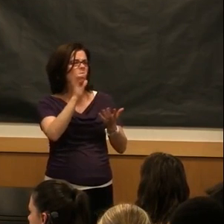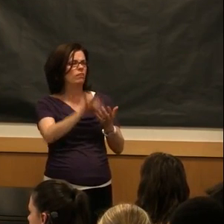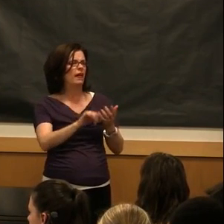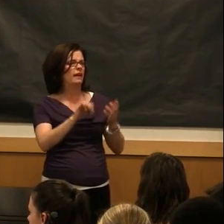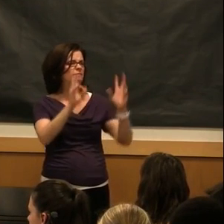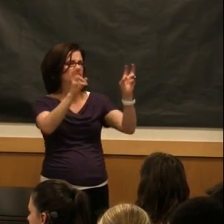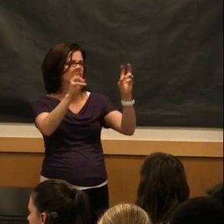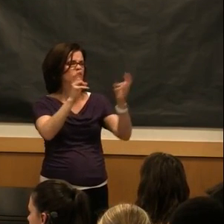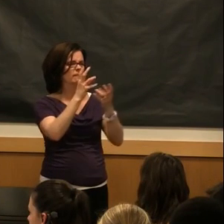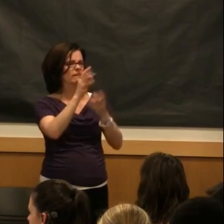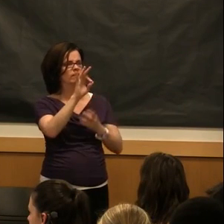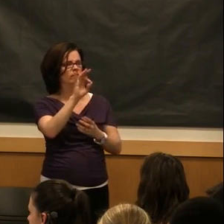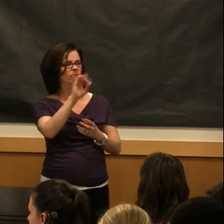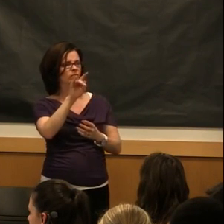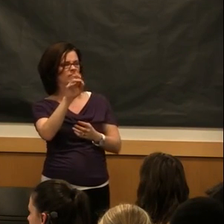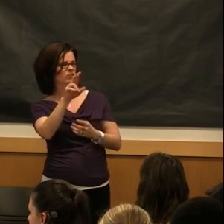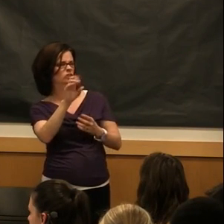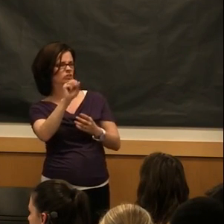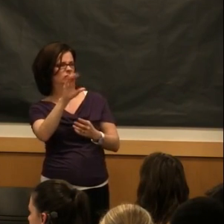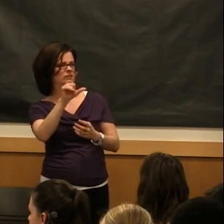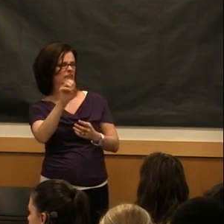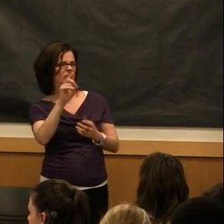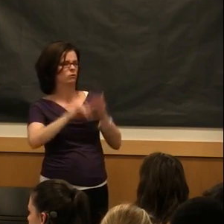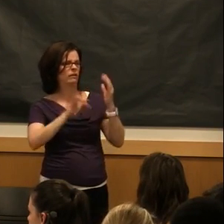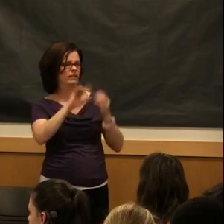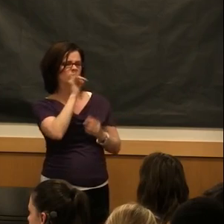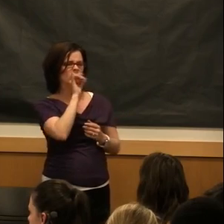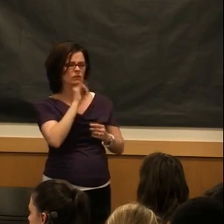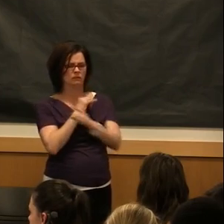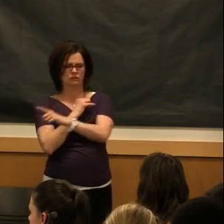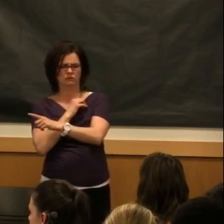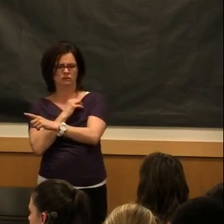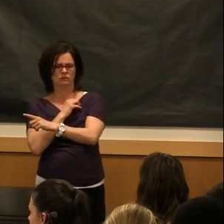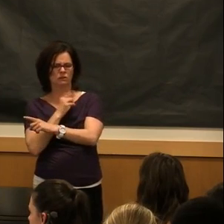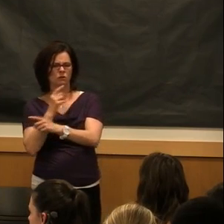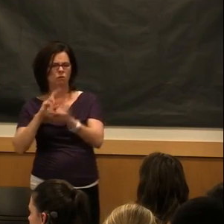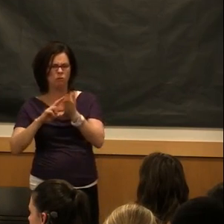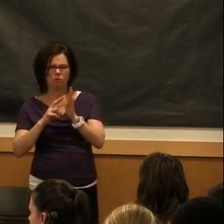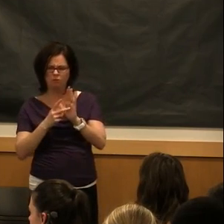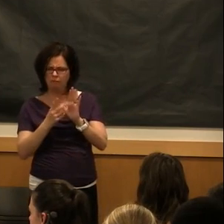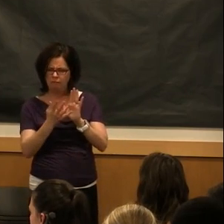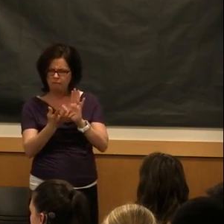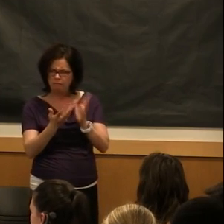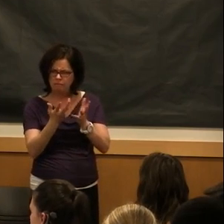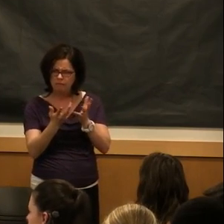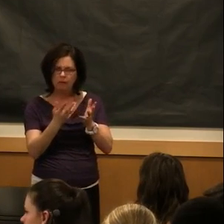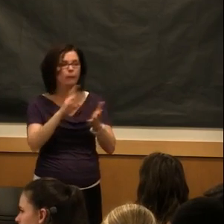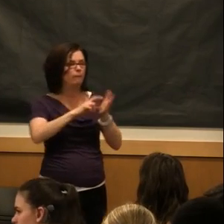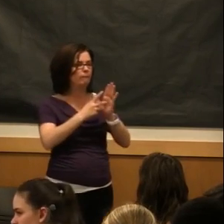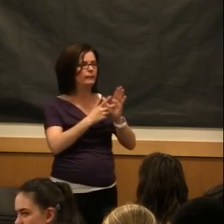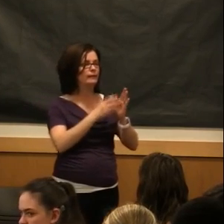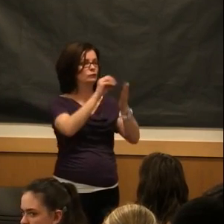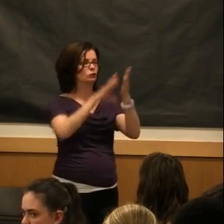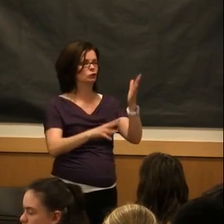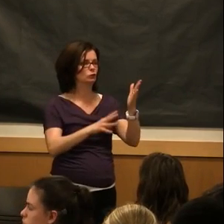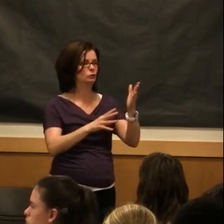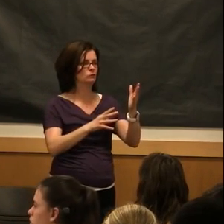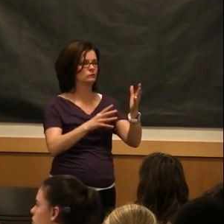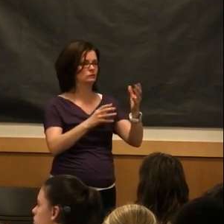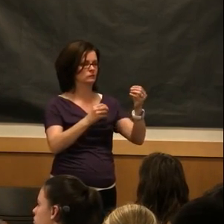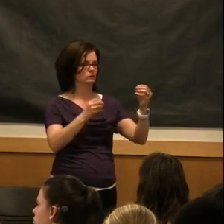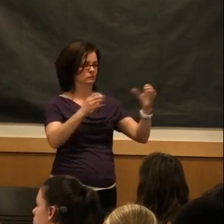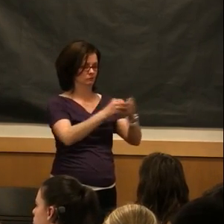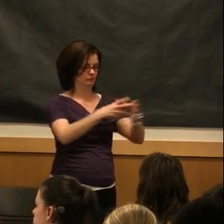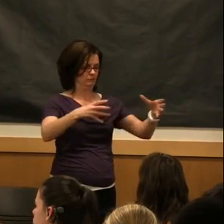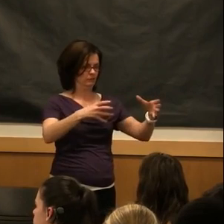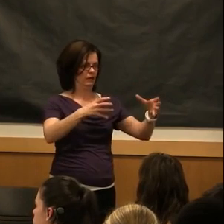The filter scale, as in? Basically filtering students out. Oh, okay. So, that goes back to this index chart. We